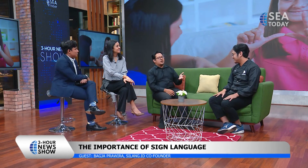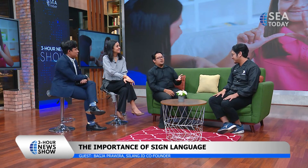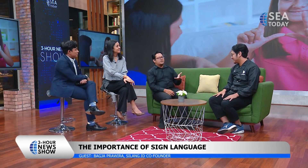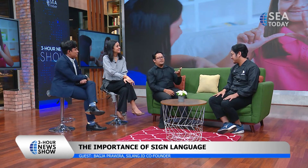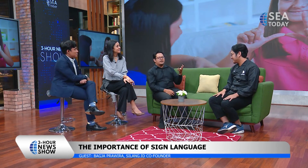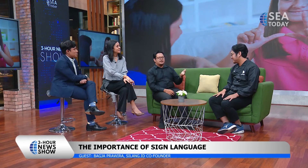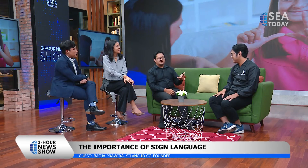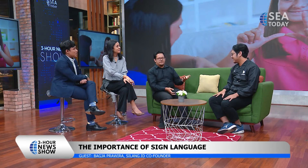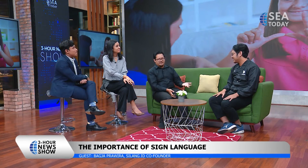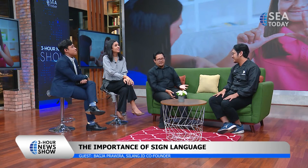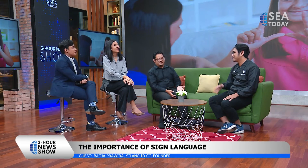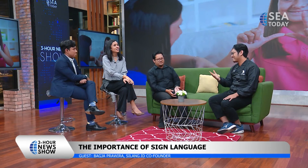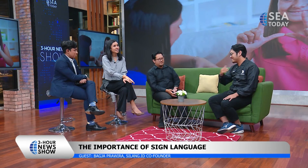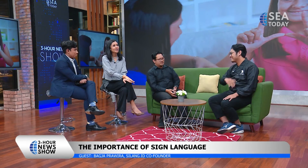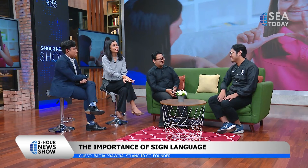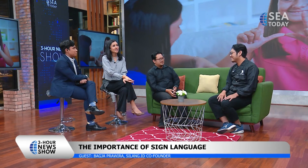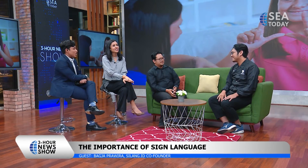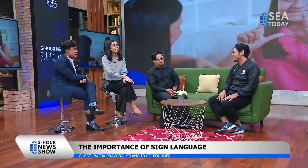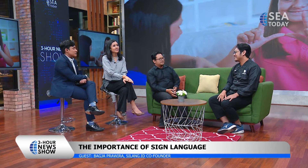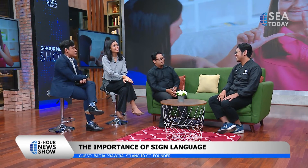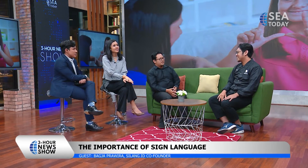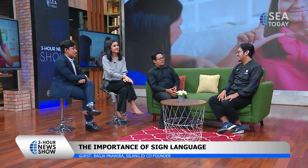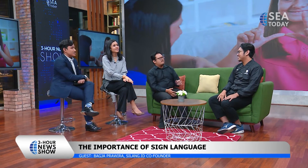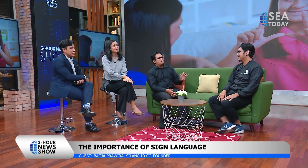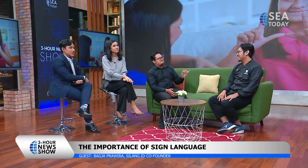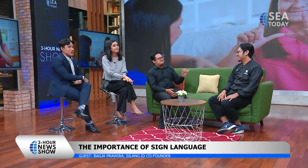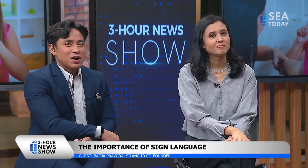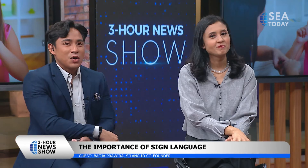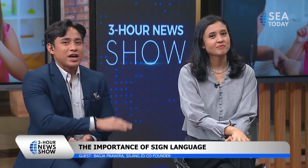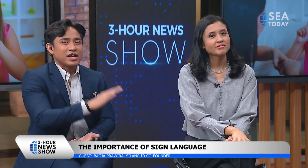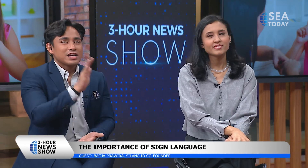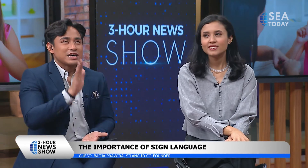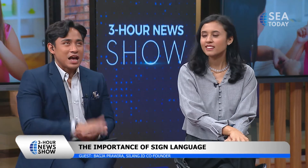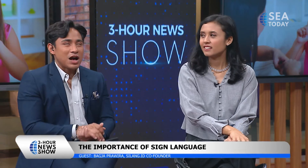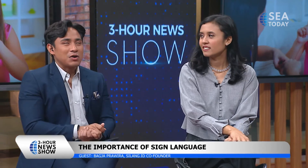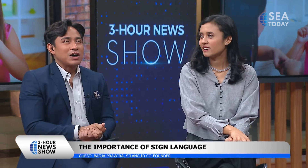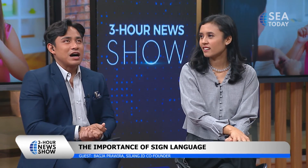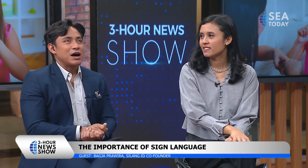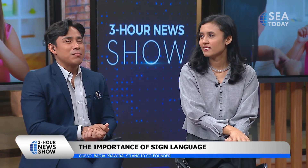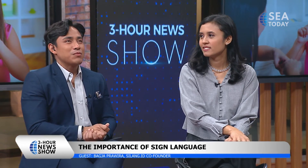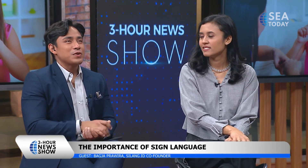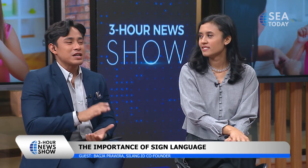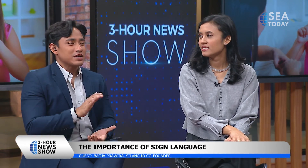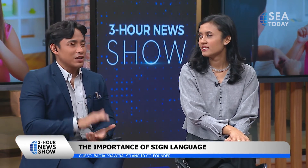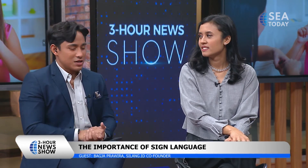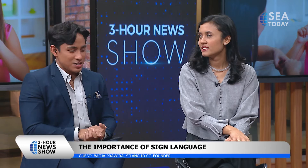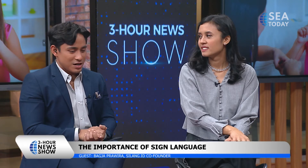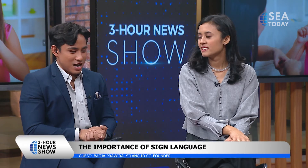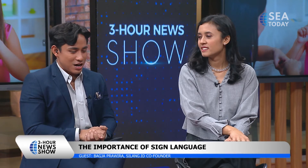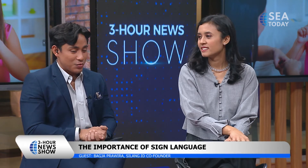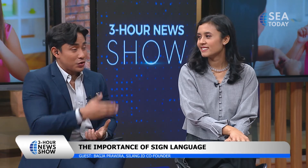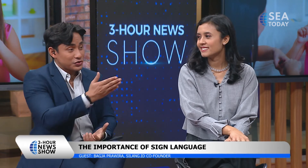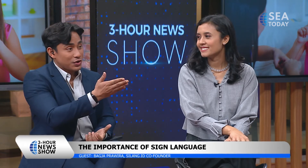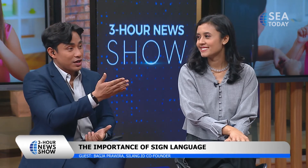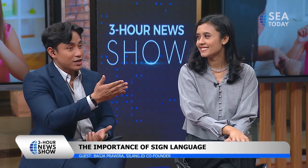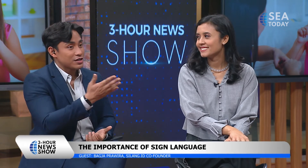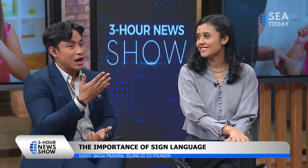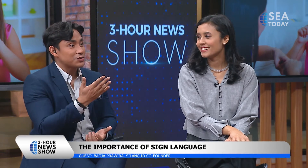own philosophy okay i see i see okay now um we learn uh we also learn uh how to